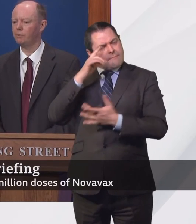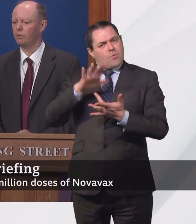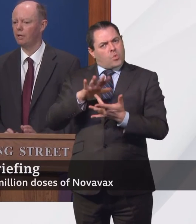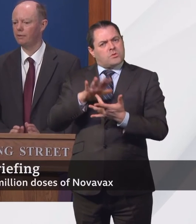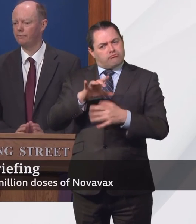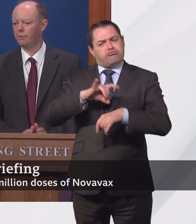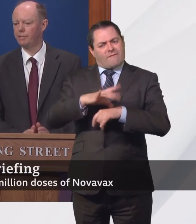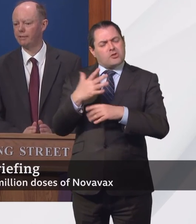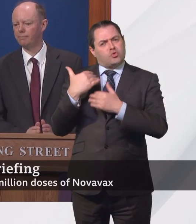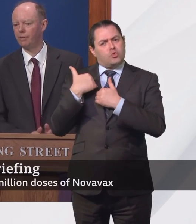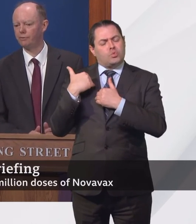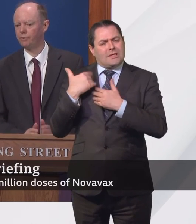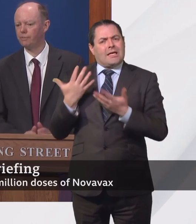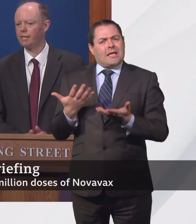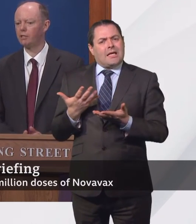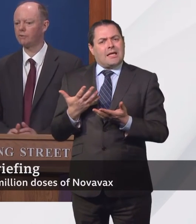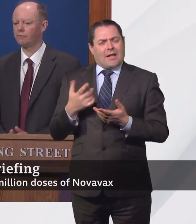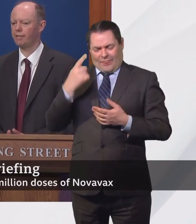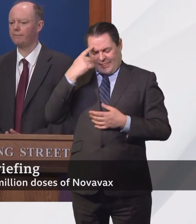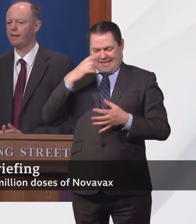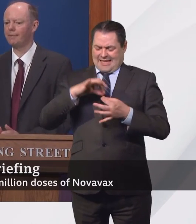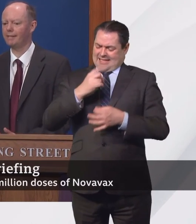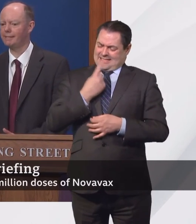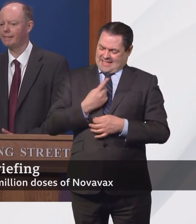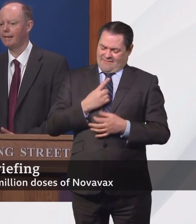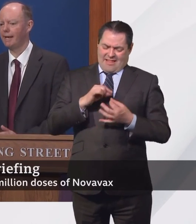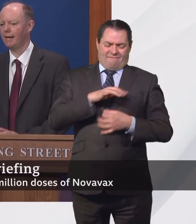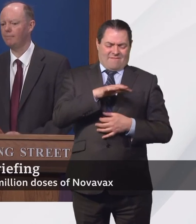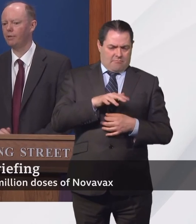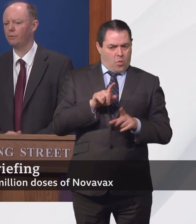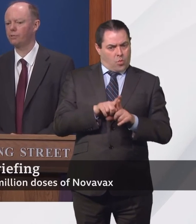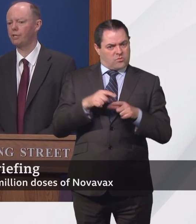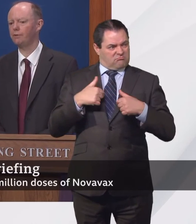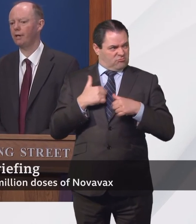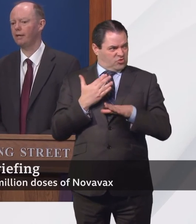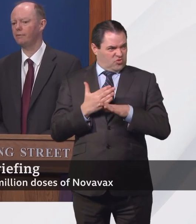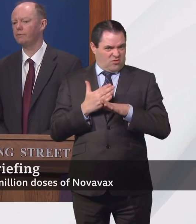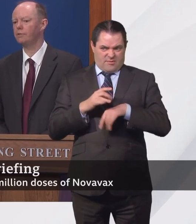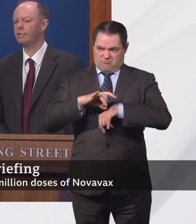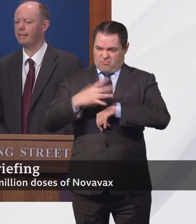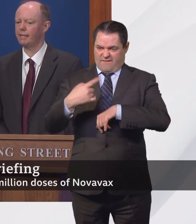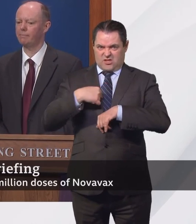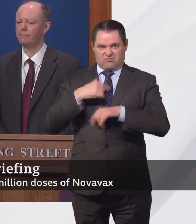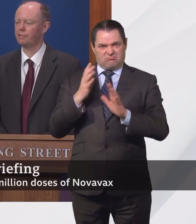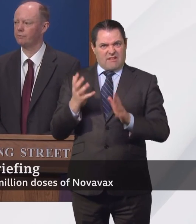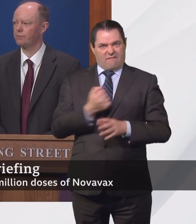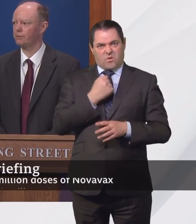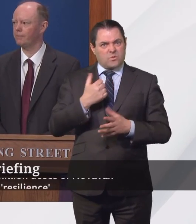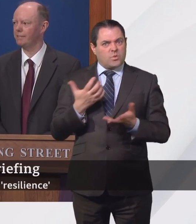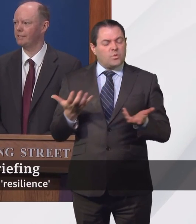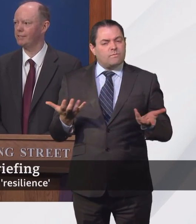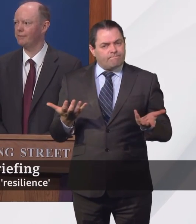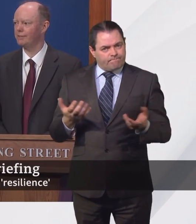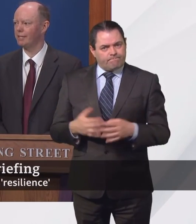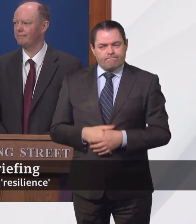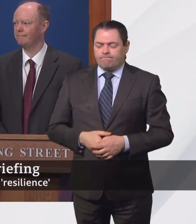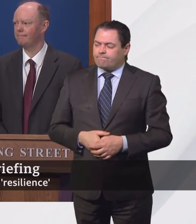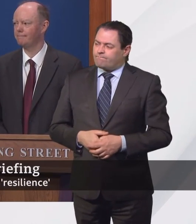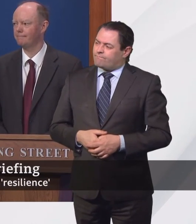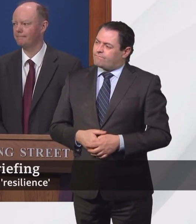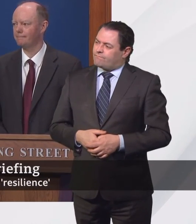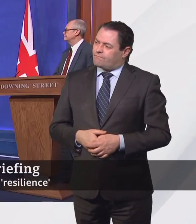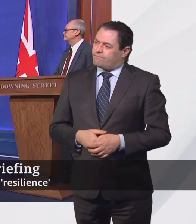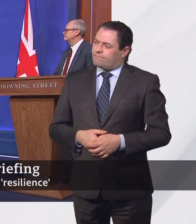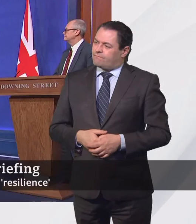important that people view it both for themselves, for their families, but also take their professional responsibilities seriously.